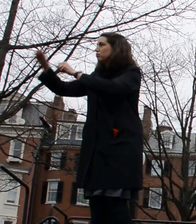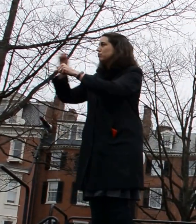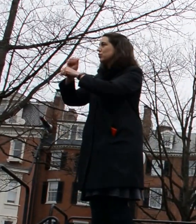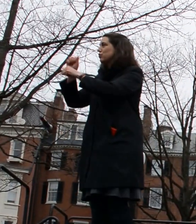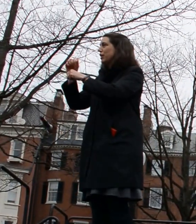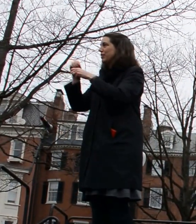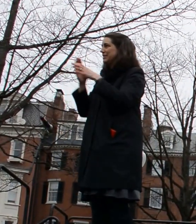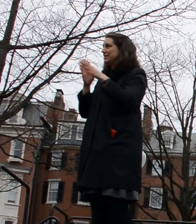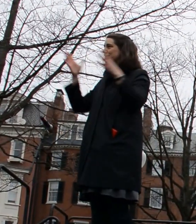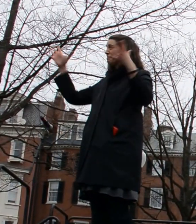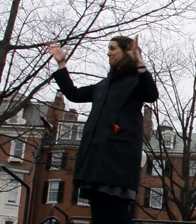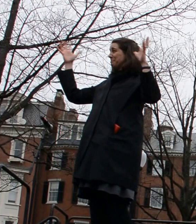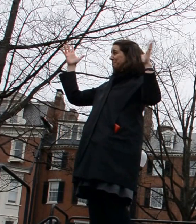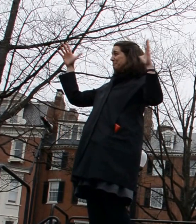your arms in welcoming Alicia Wooten.